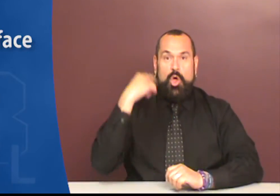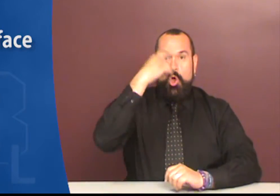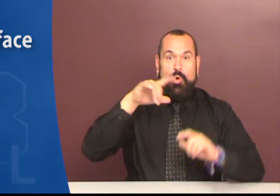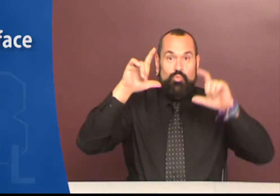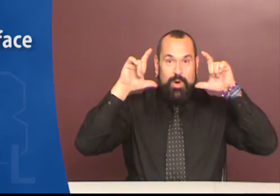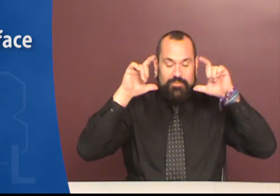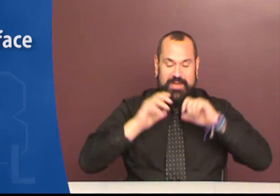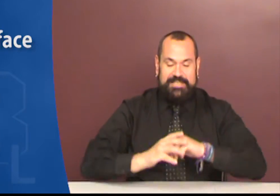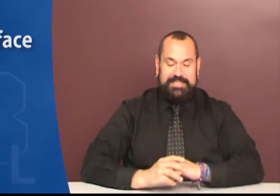Round face.